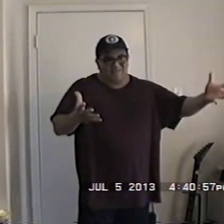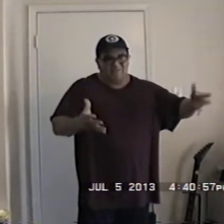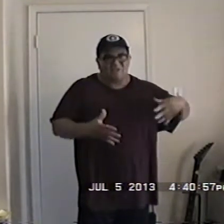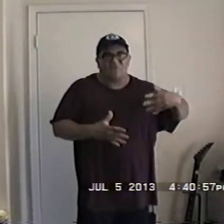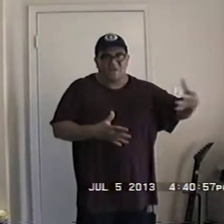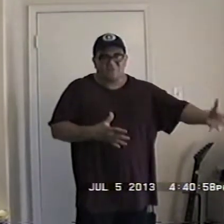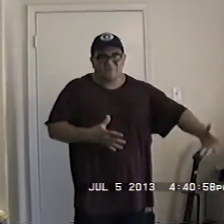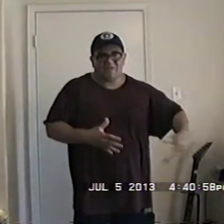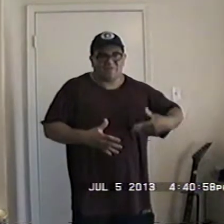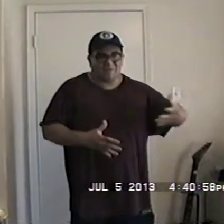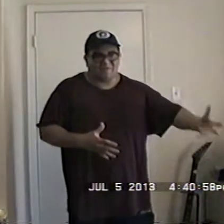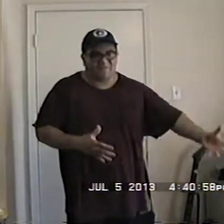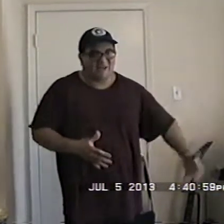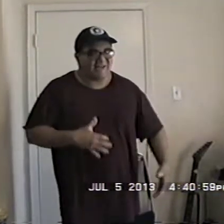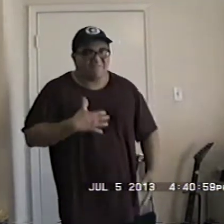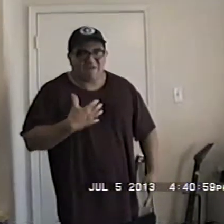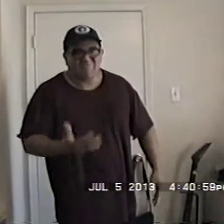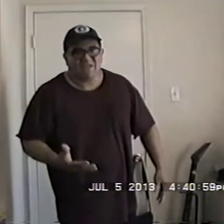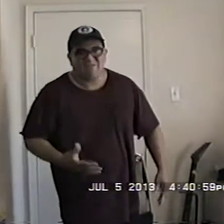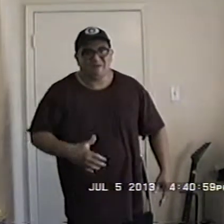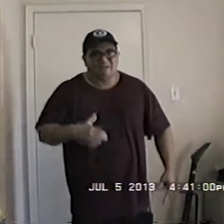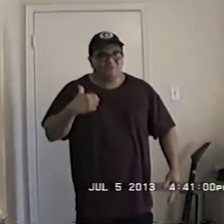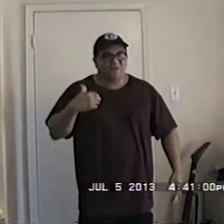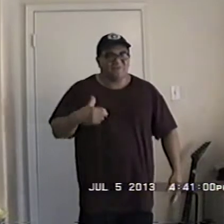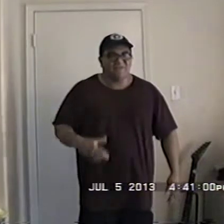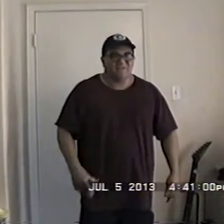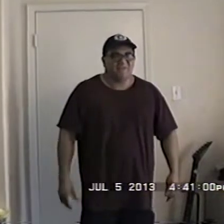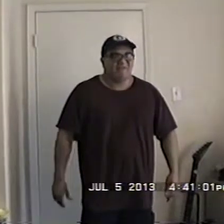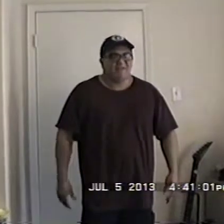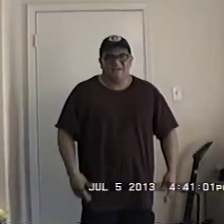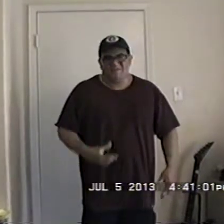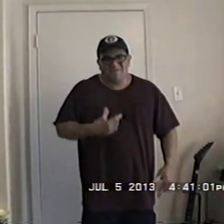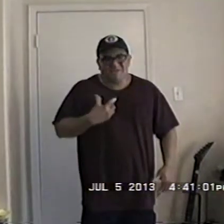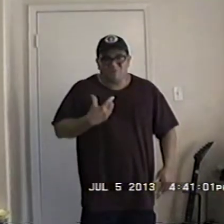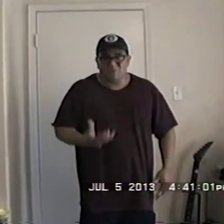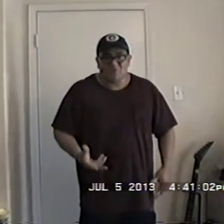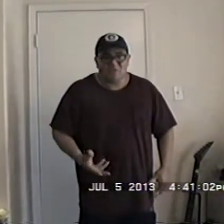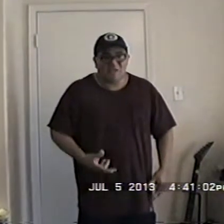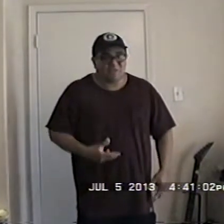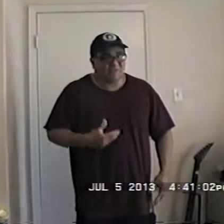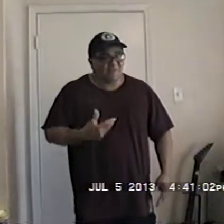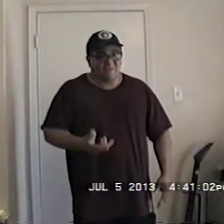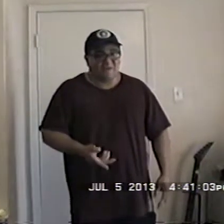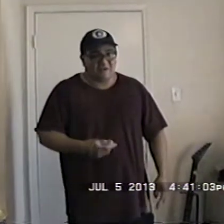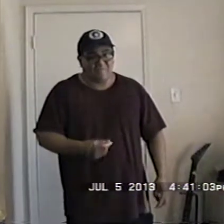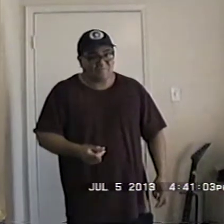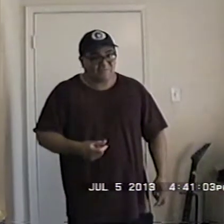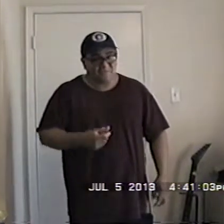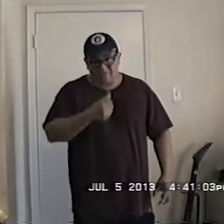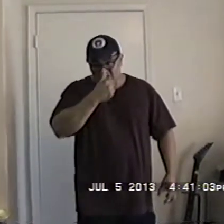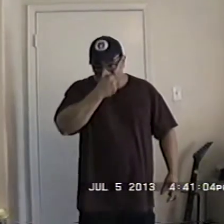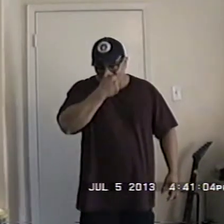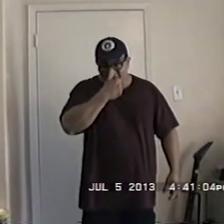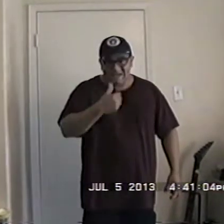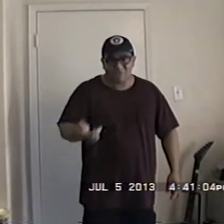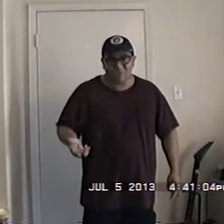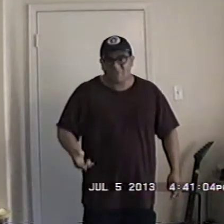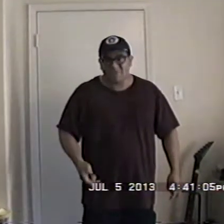that's what I use as a reference I got my MBA back in 2010 and uh anything I need to know like the uh like the Gantt chart